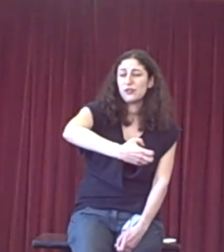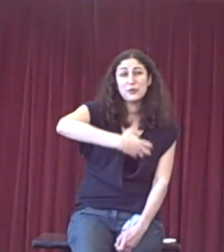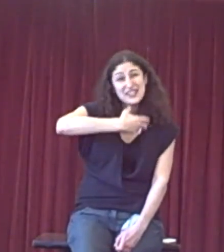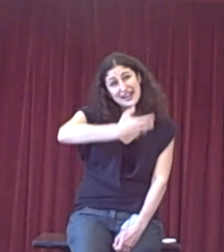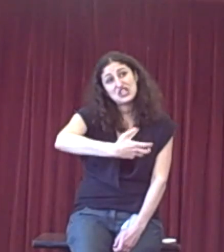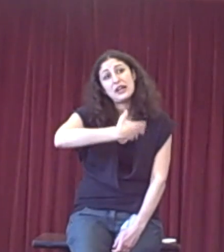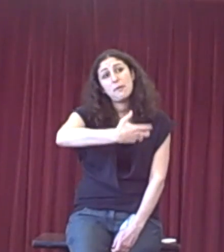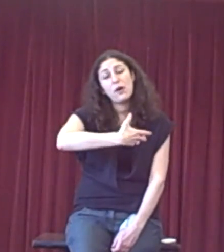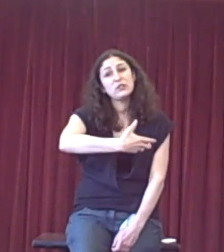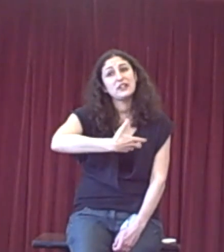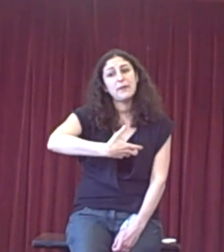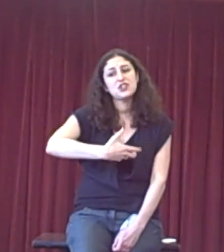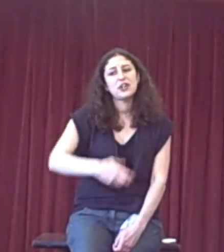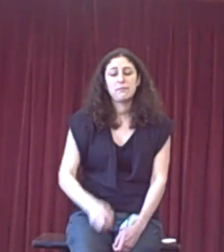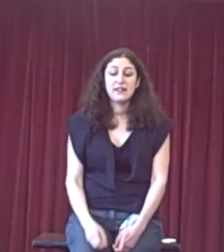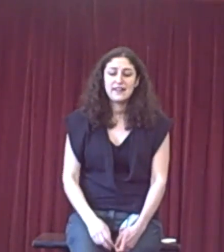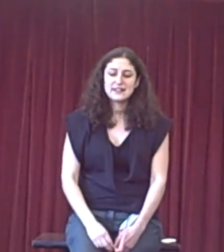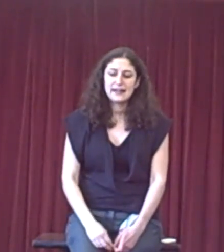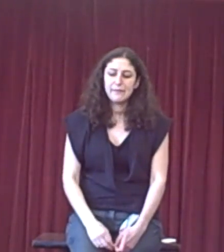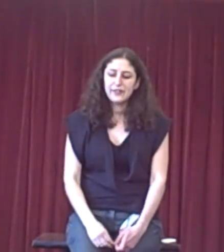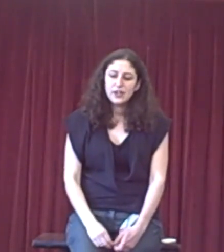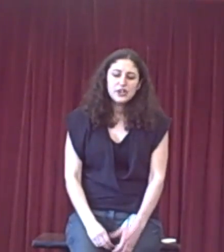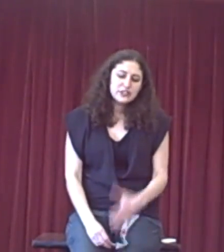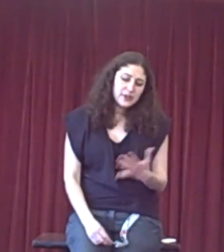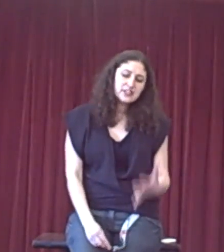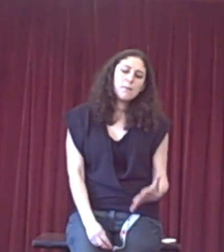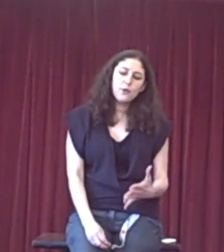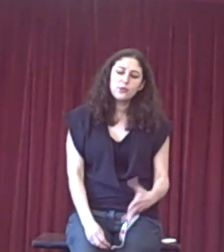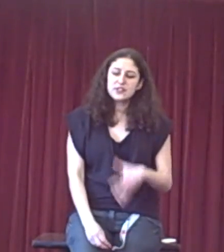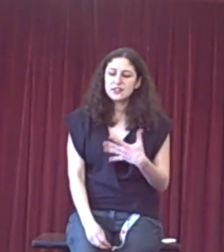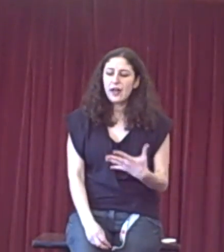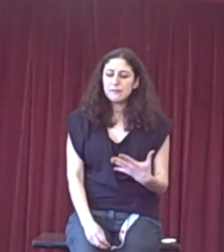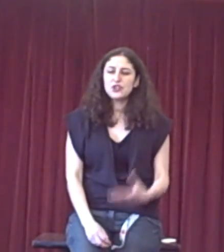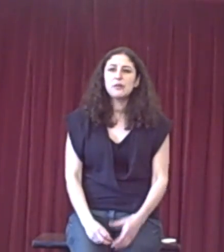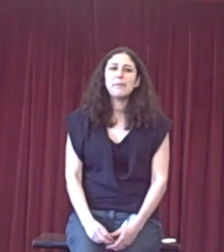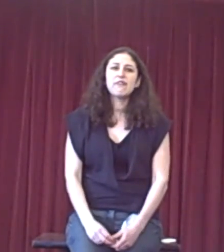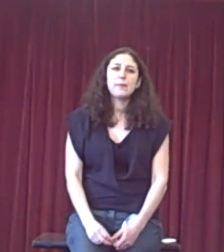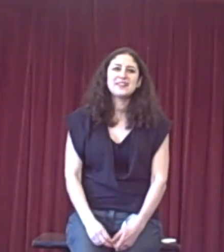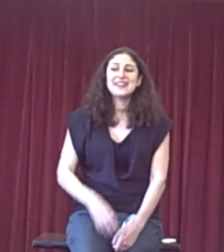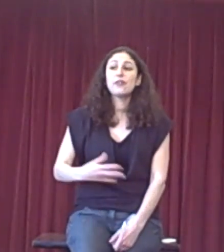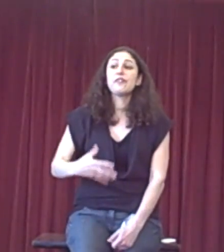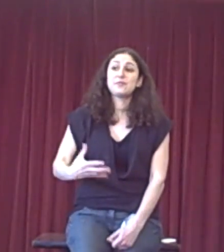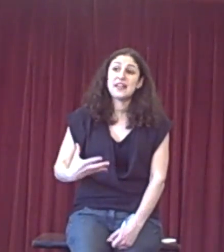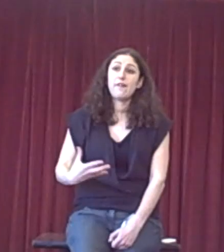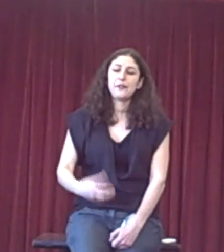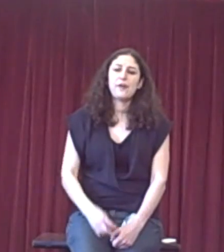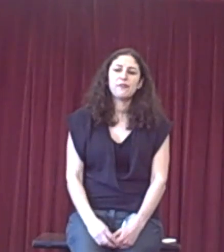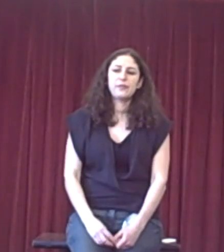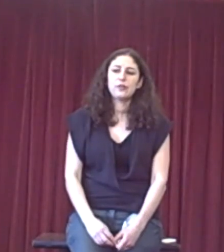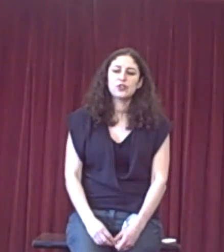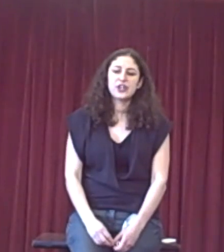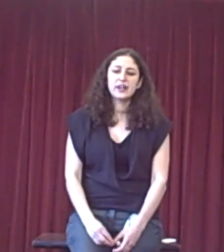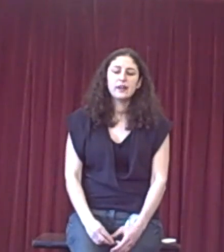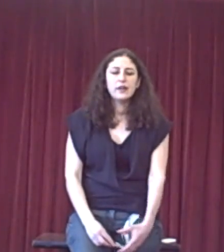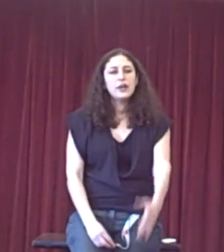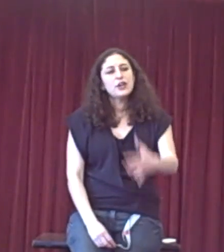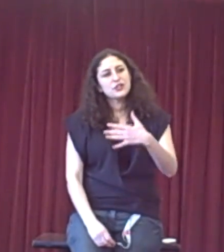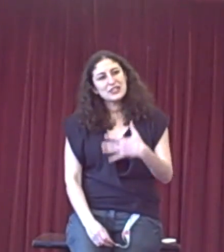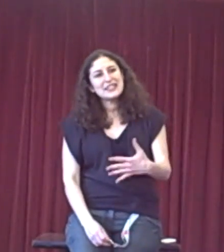or is actually upholding the motion in that sense? So examples shouldn't be rebutted in and of themselves apart from the logic. You can see